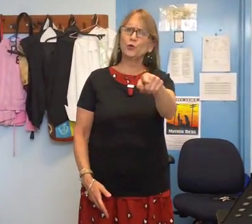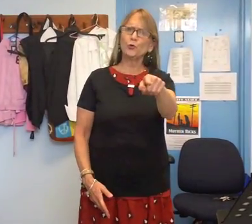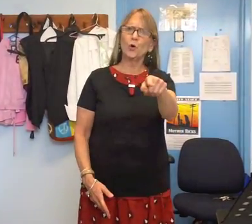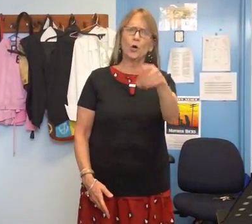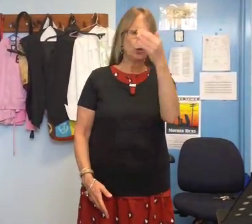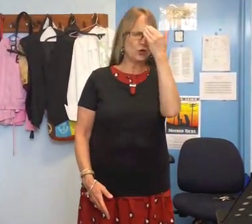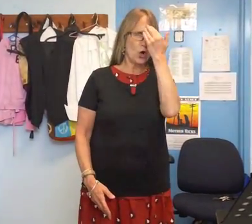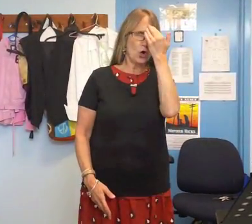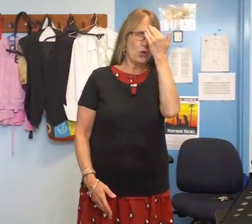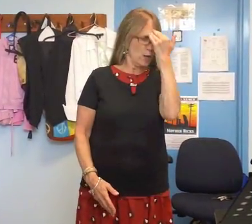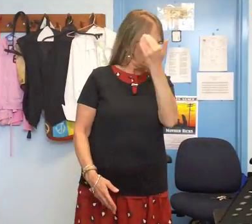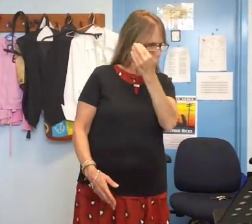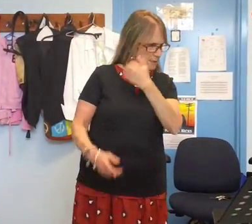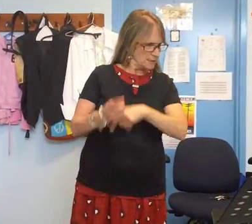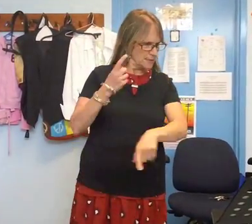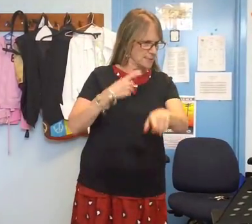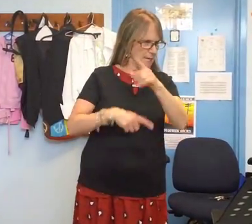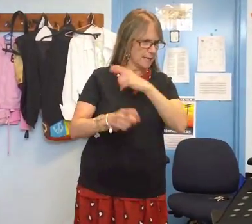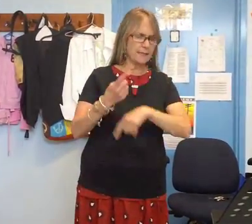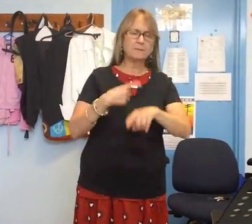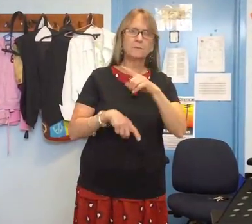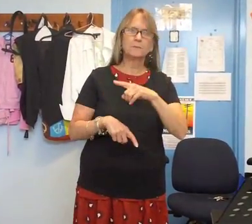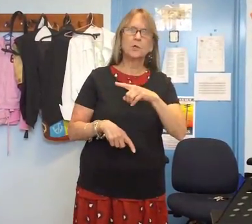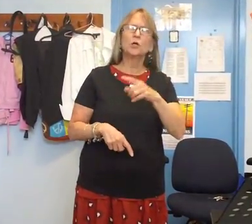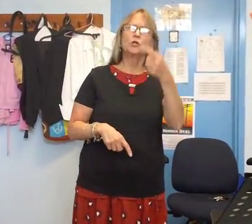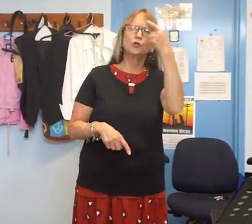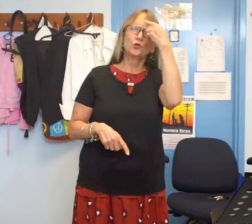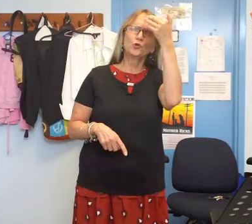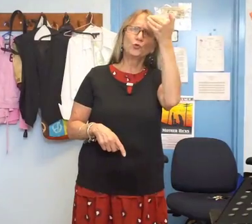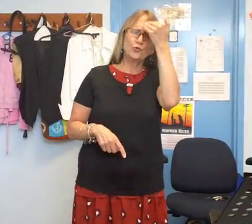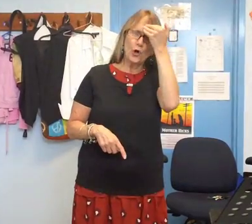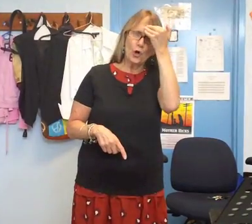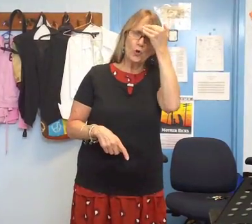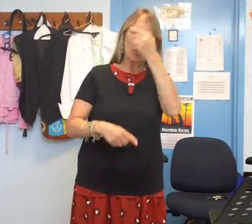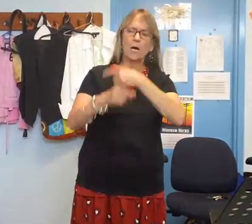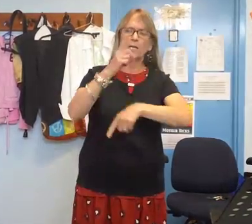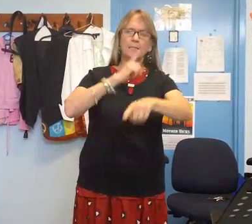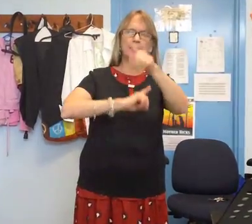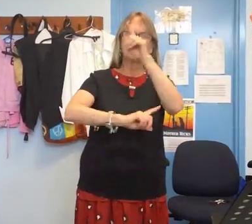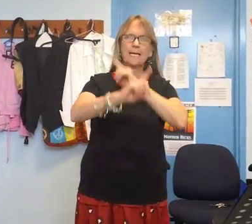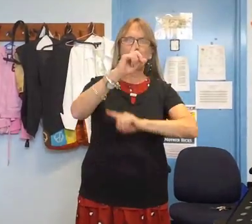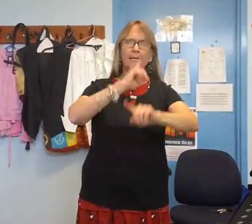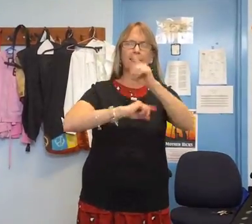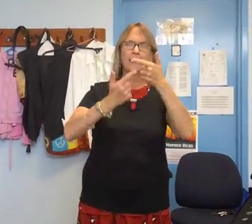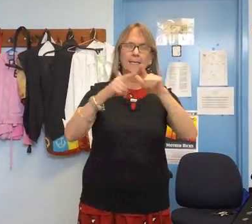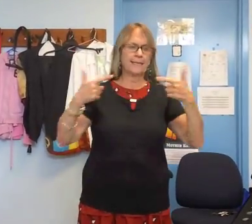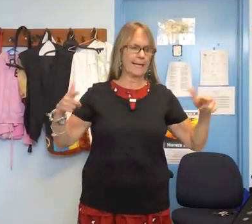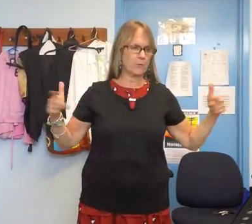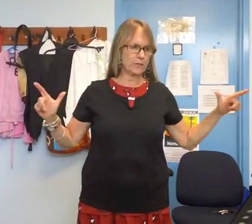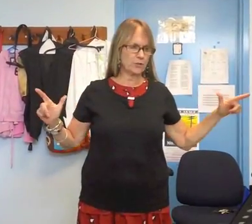know sign do you know sign language